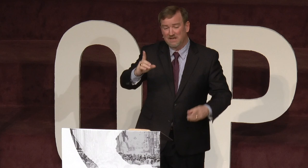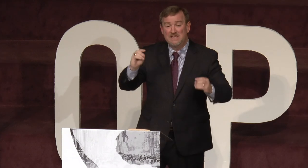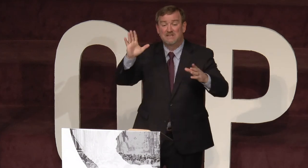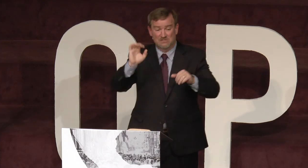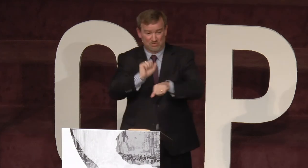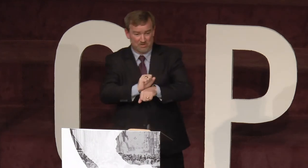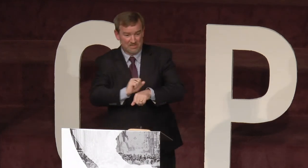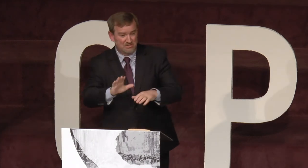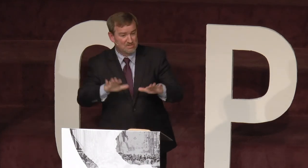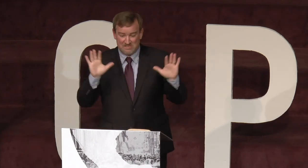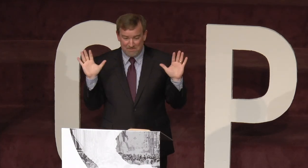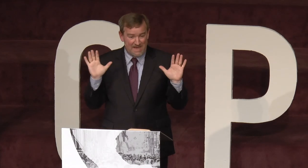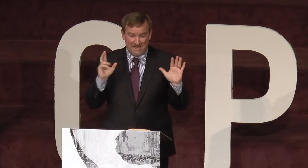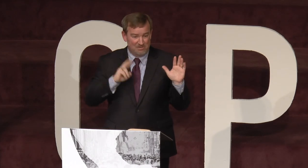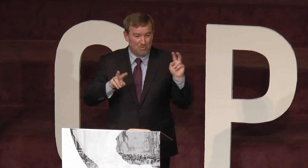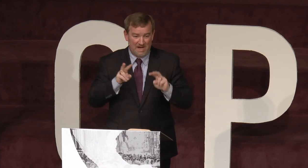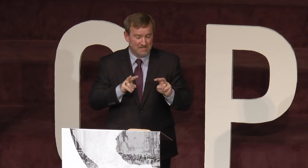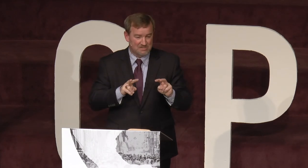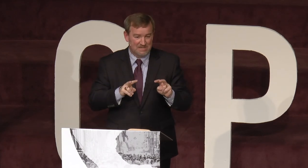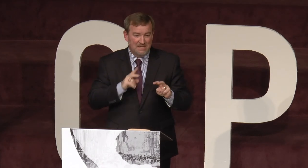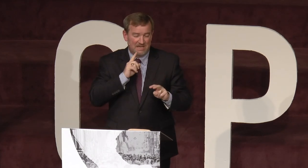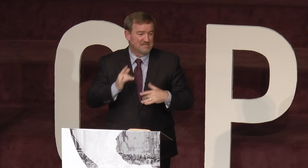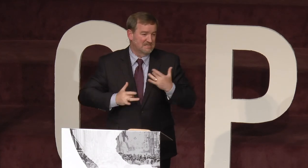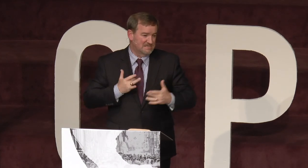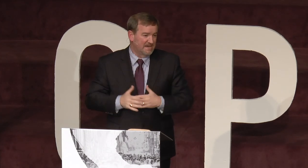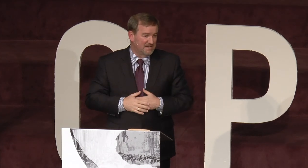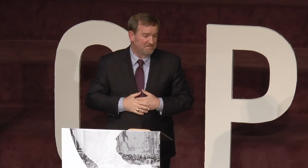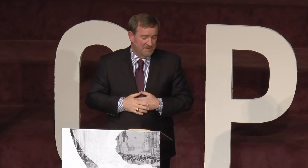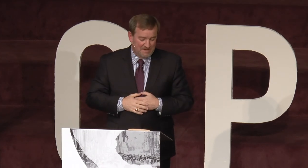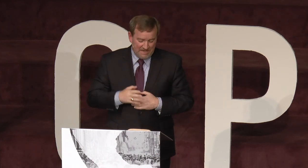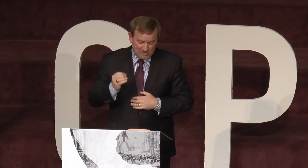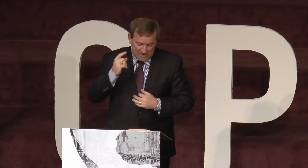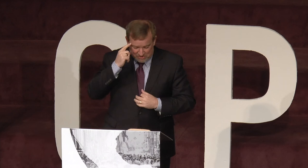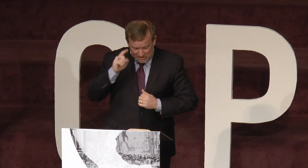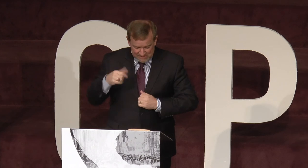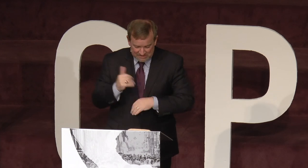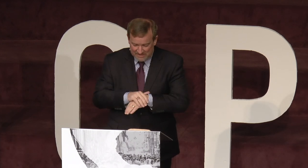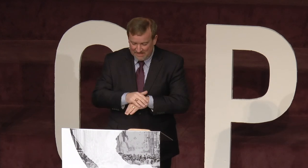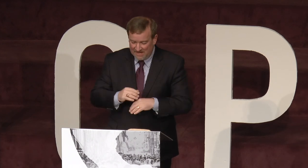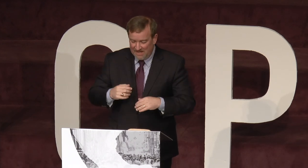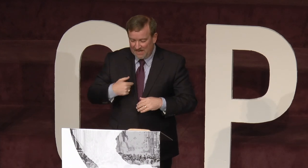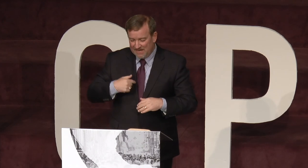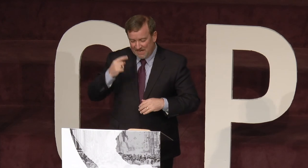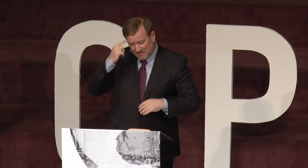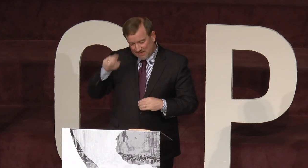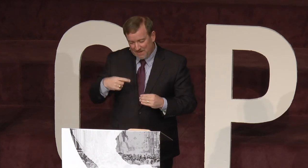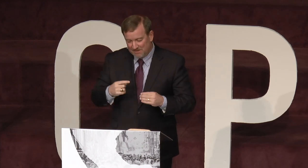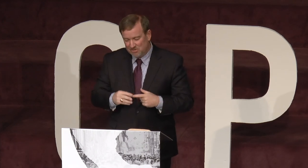and he does the work and you just stand back and you watch and it's exciting. And so I want you to think tonight, I think about the